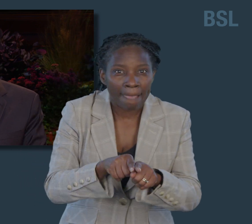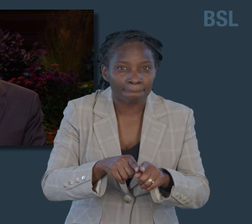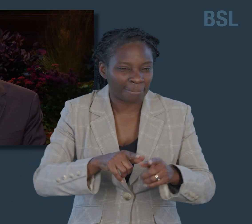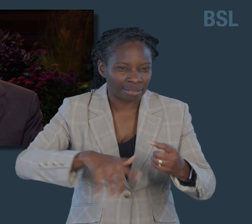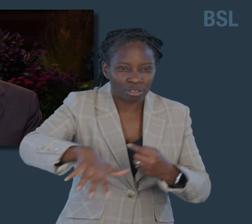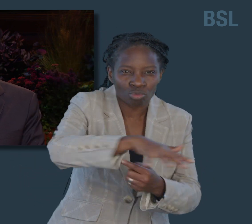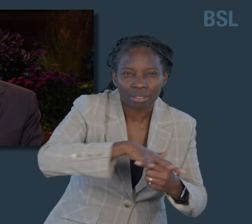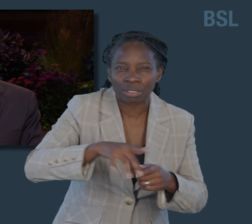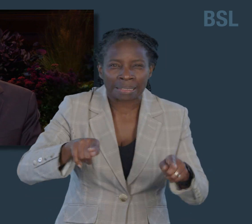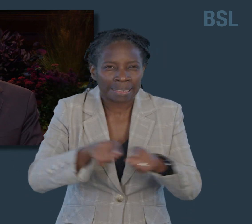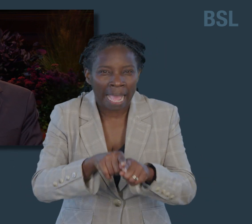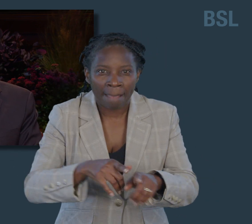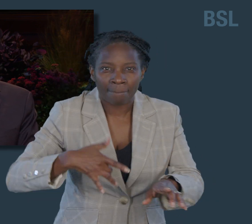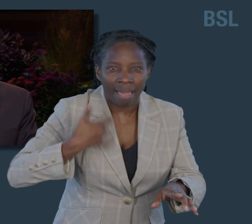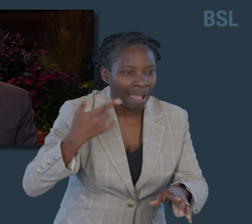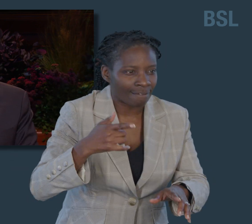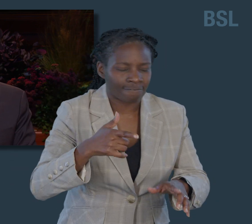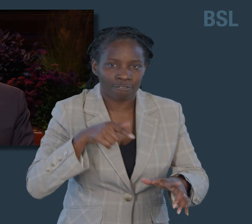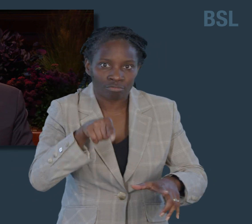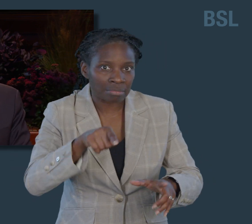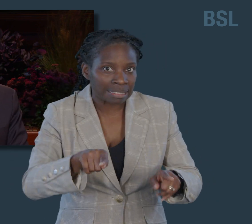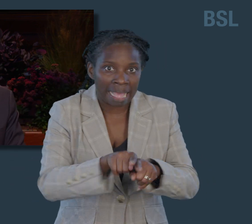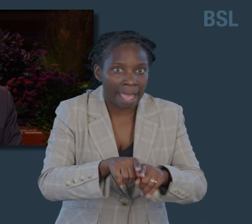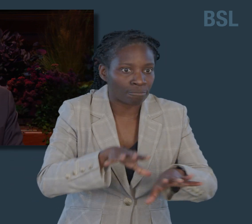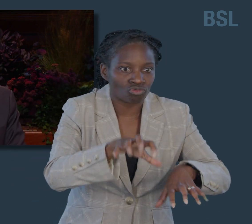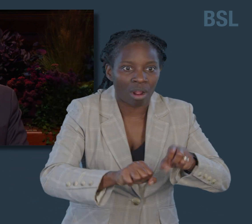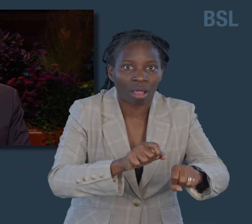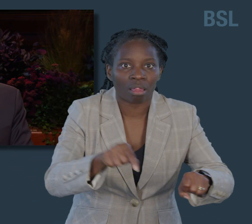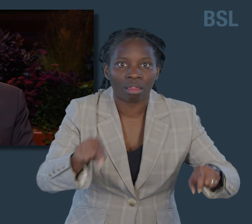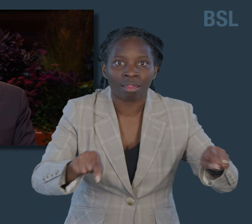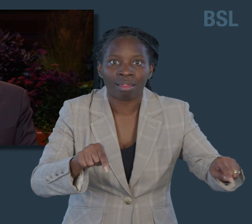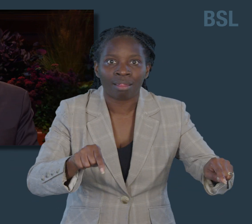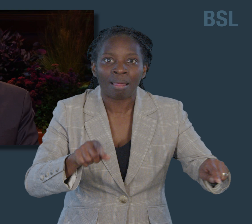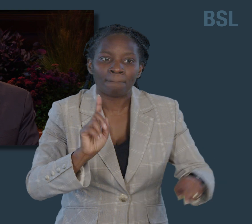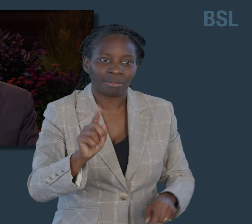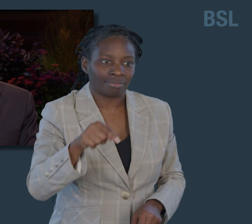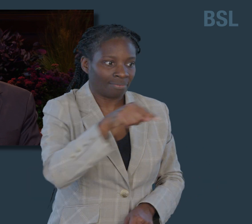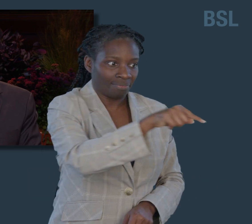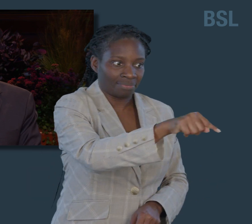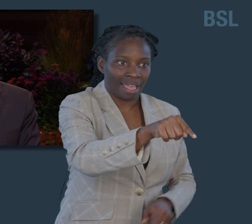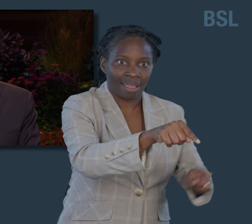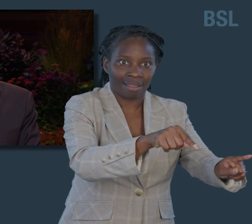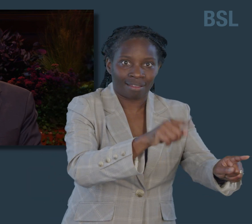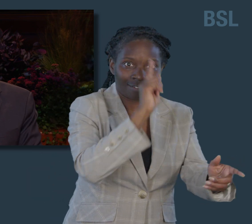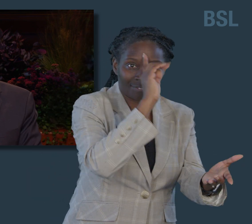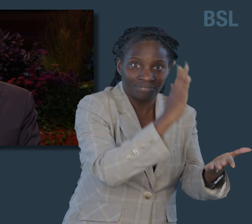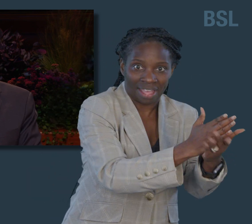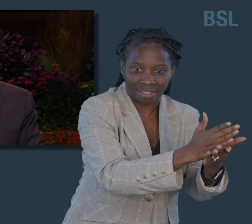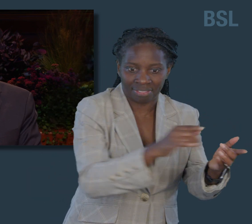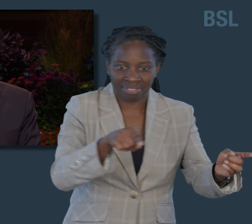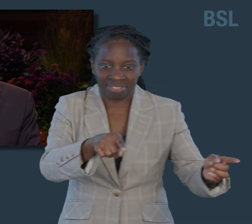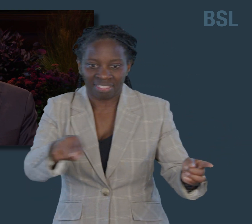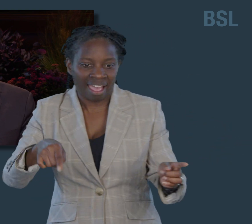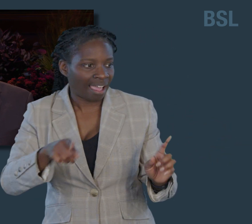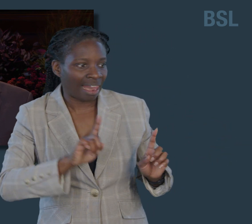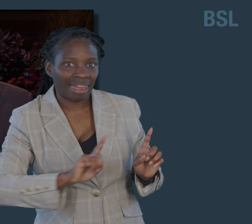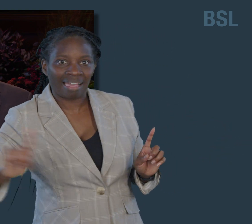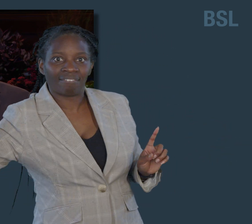away. However, in this moment they chose their faith and trusted God, thus preserving blessings God